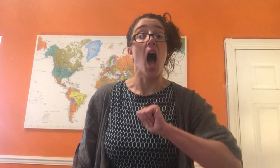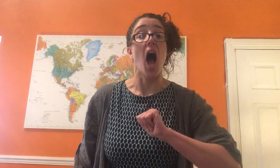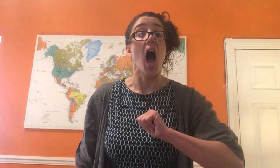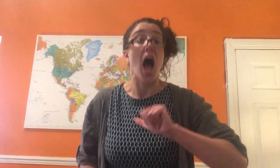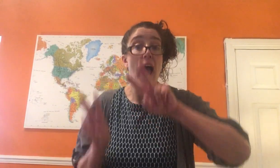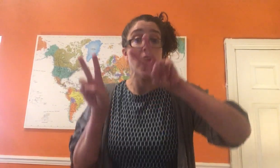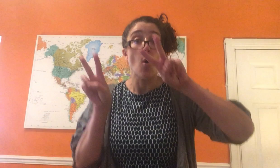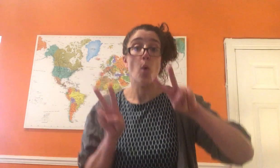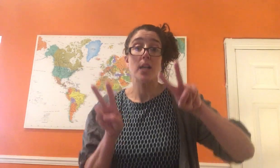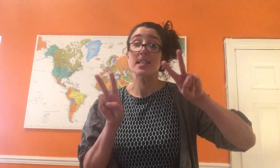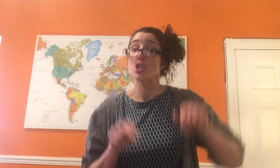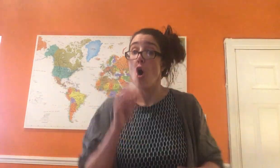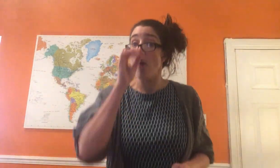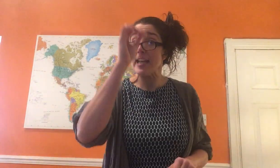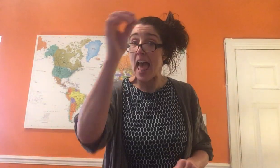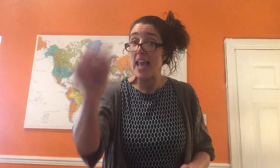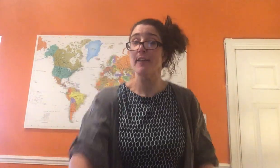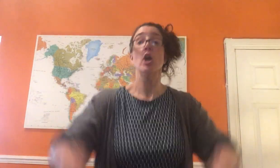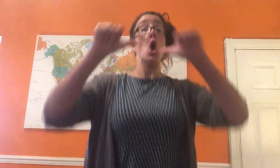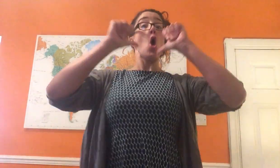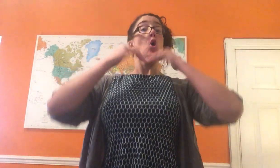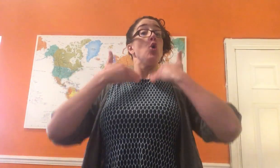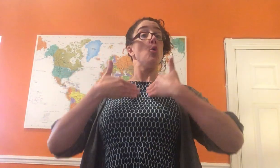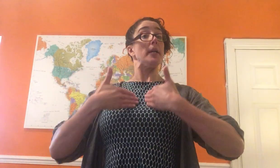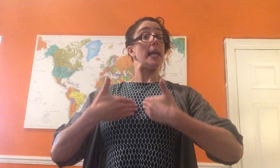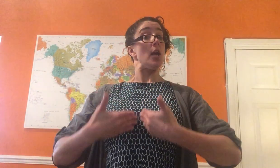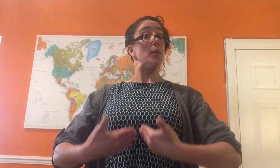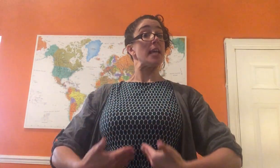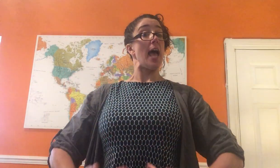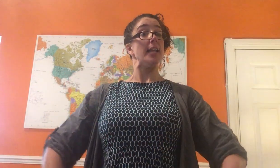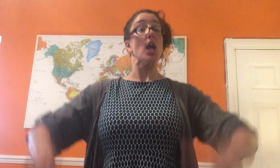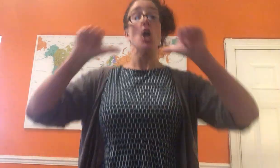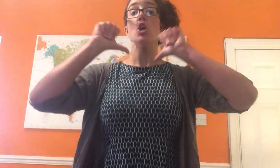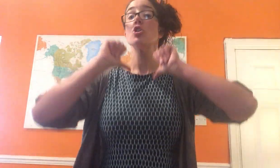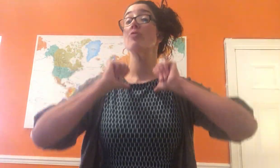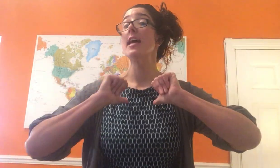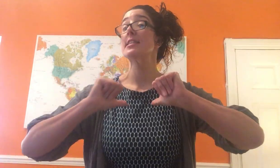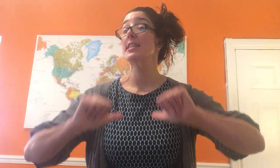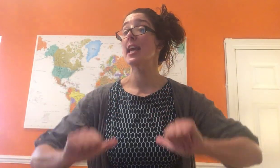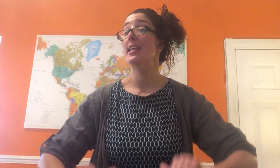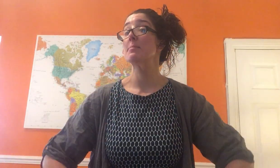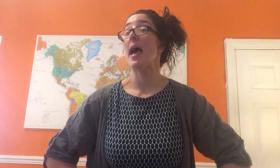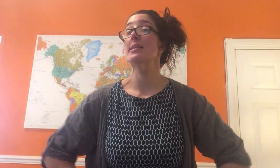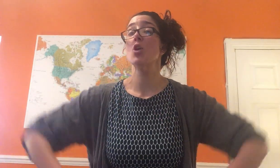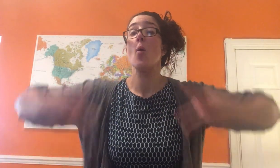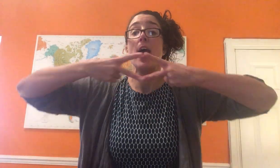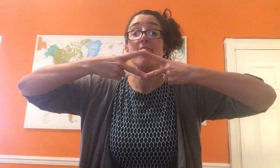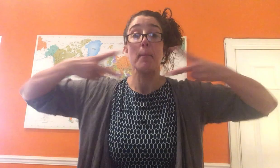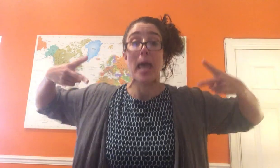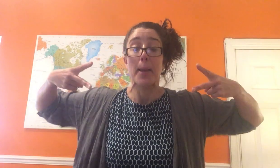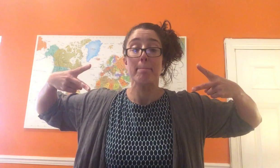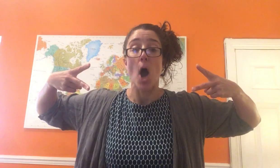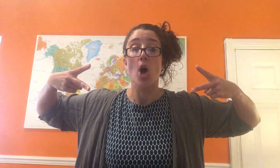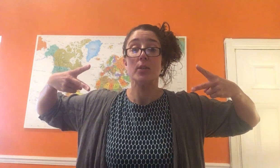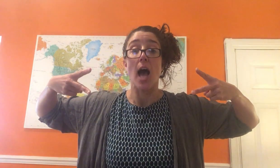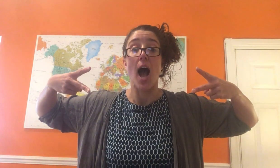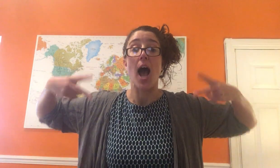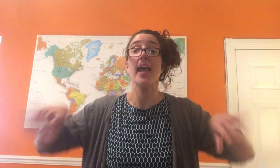I once saw an elephant, but he was elegant. Dressed in his best with a big bow tie.